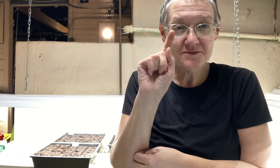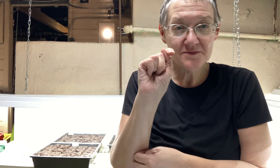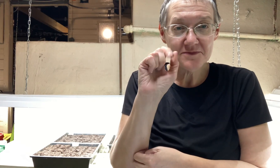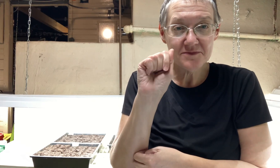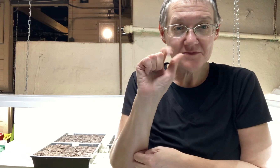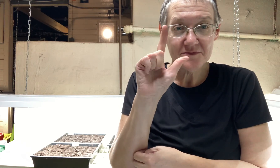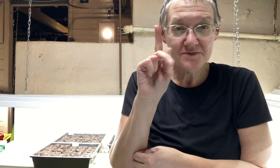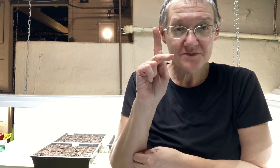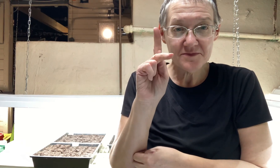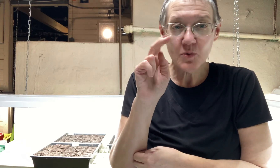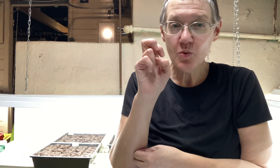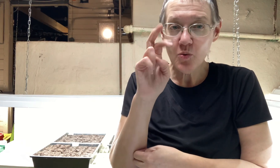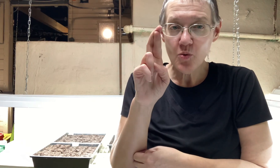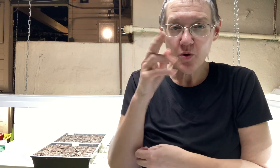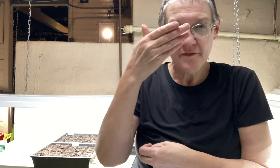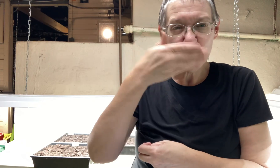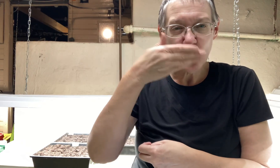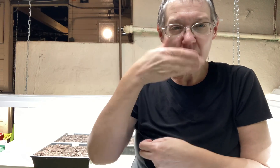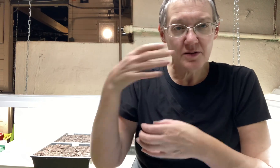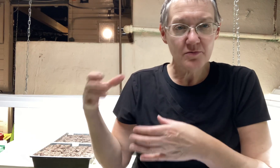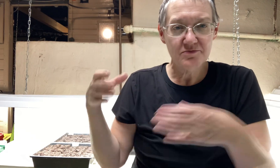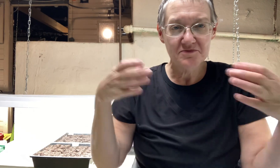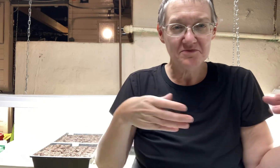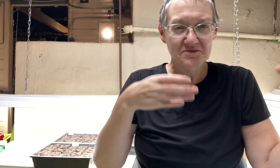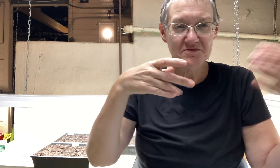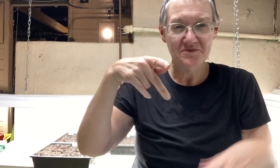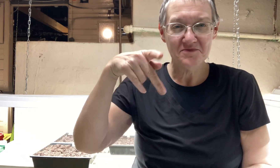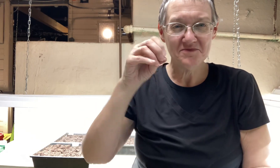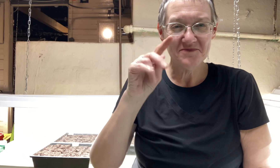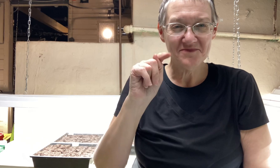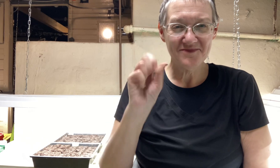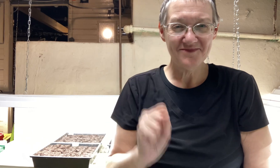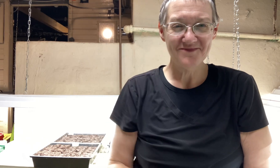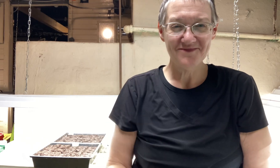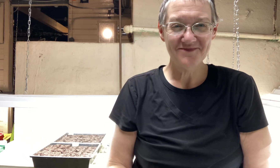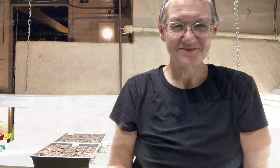i'm going to put these flowers either in the green stalks or in the front porch pots